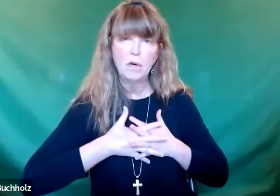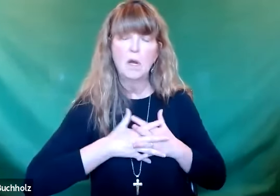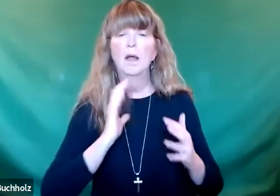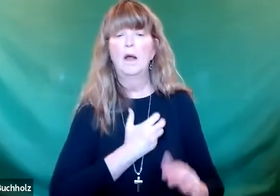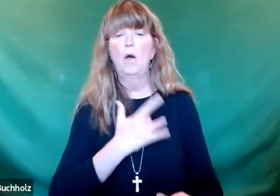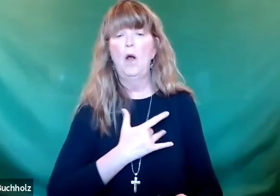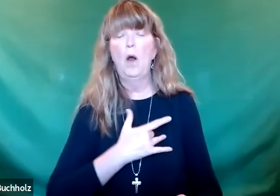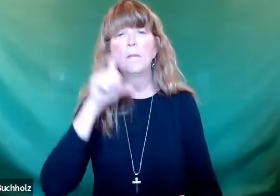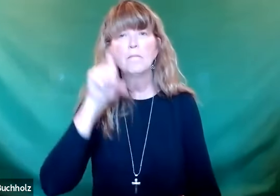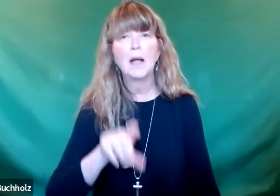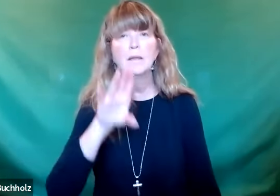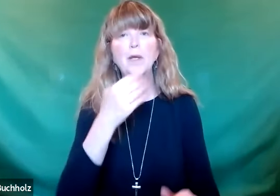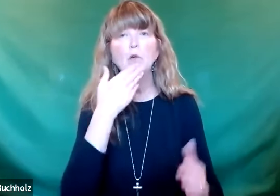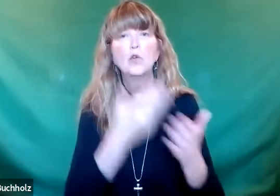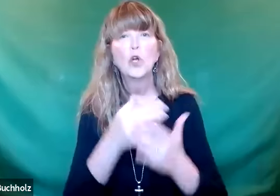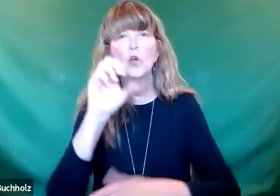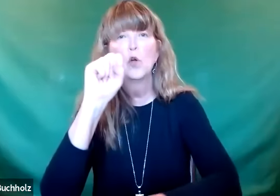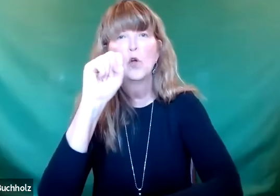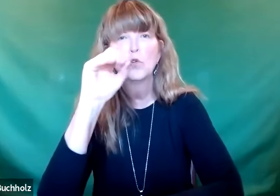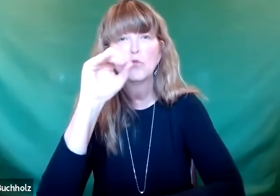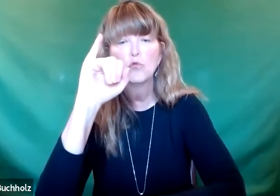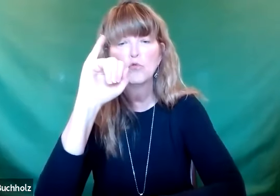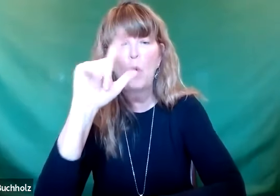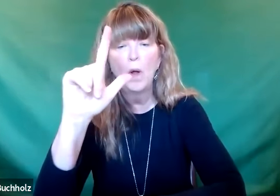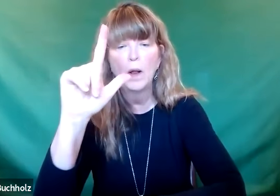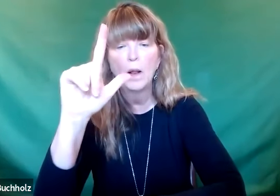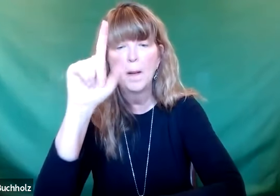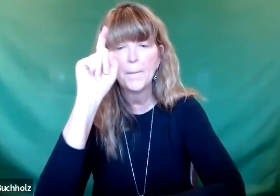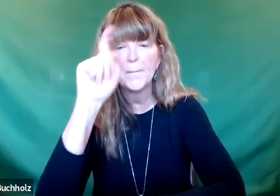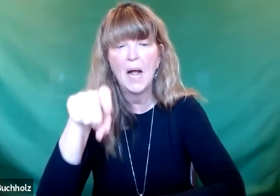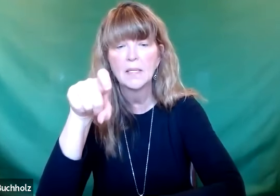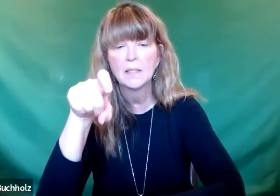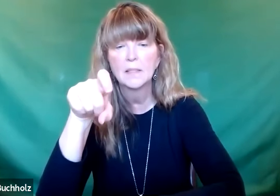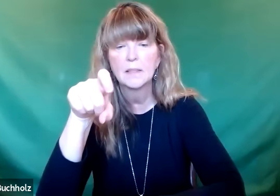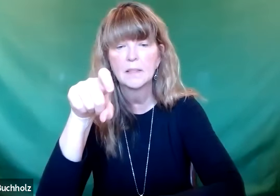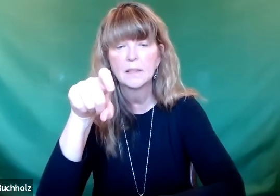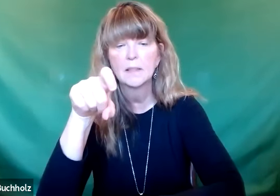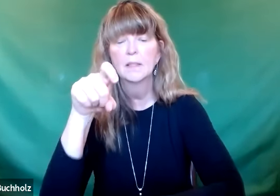have to let Jesus' word take root in our hearts, and our hearts have got to be good soil.